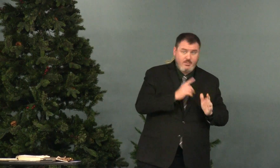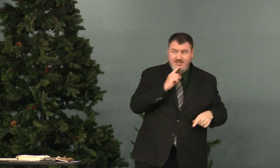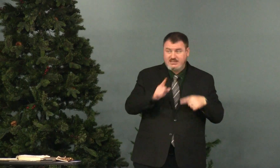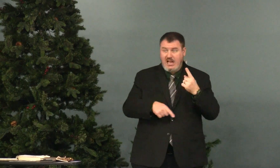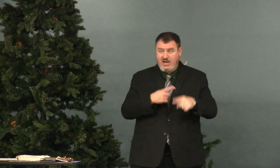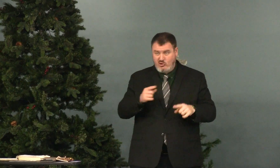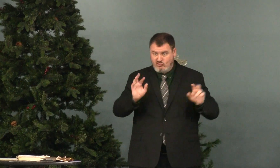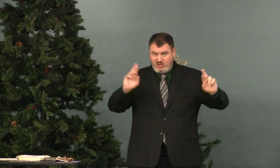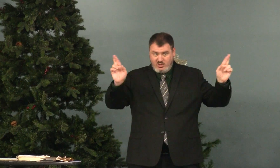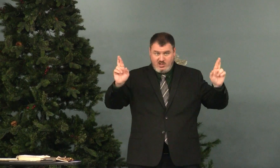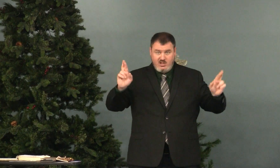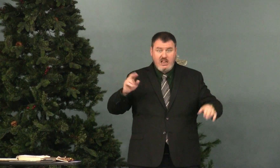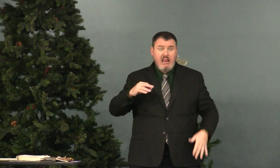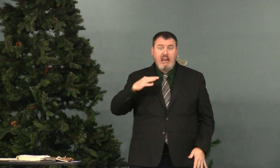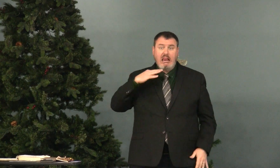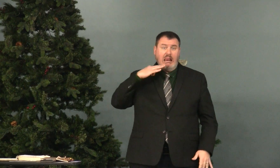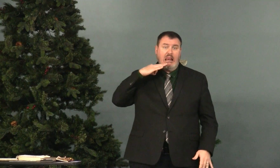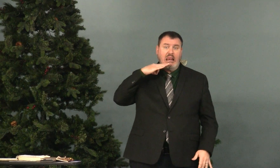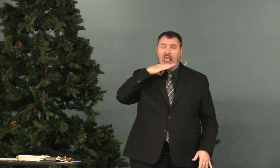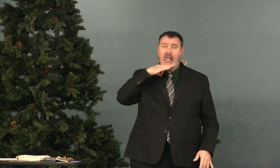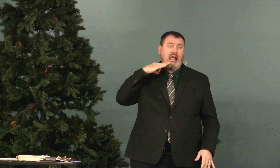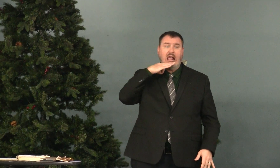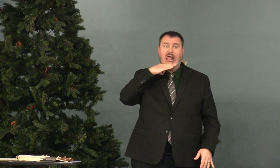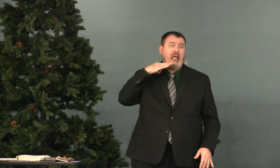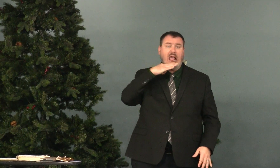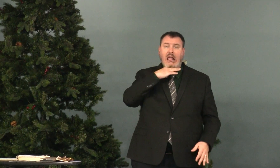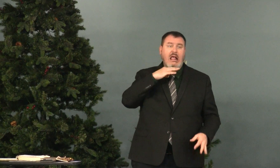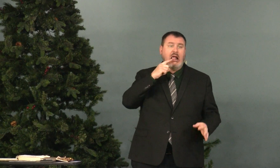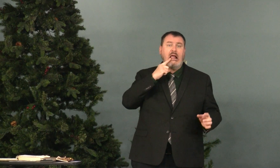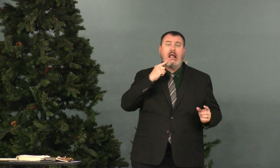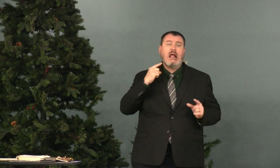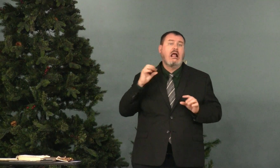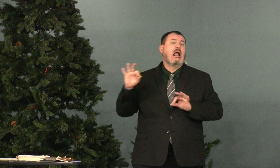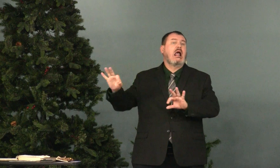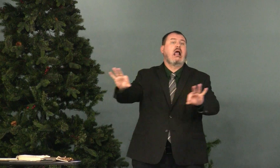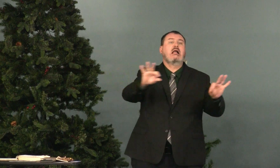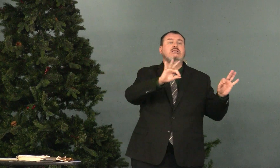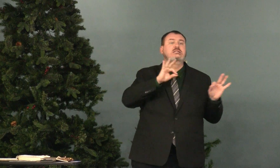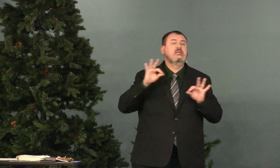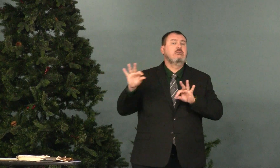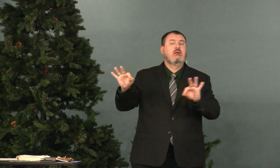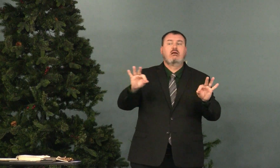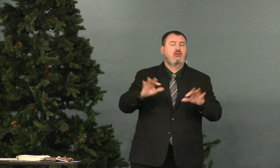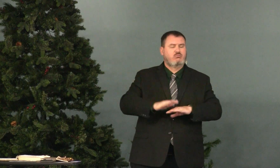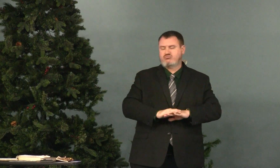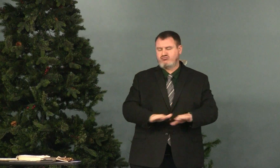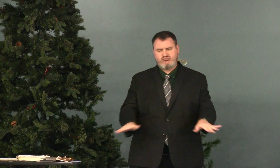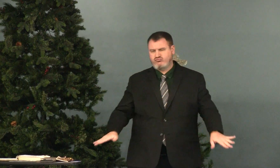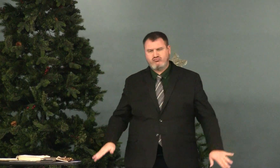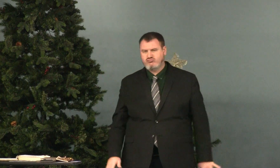So, here's my sign. Lying, gossip, don't.